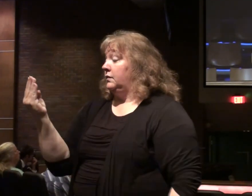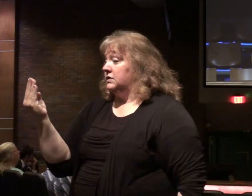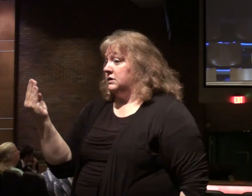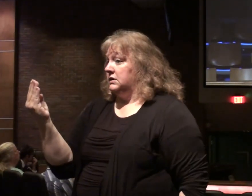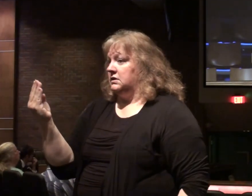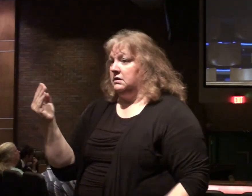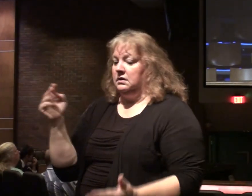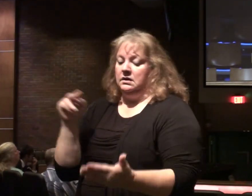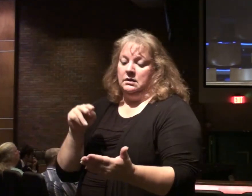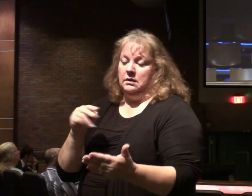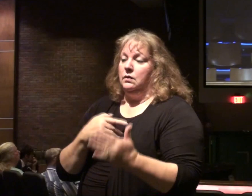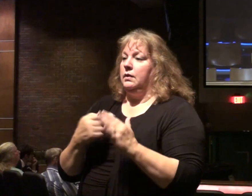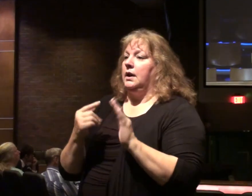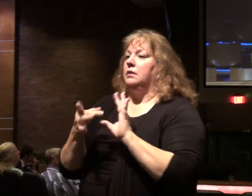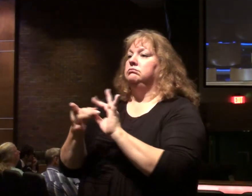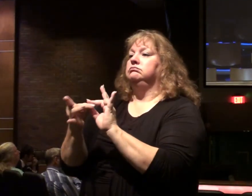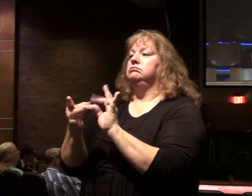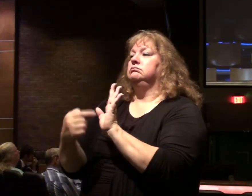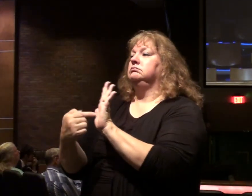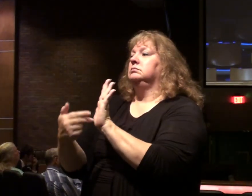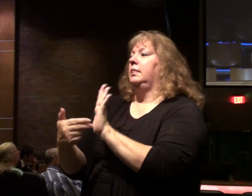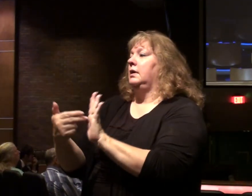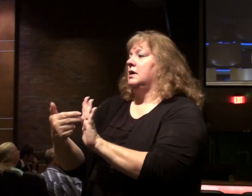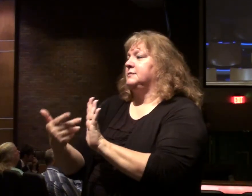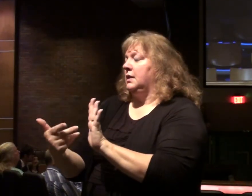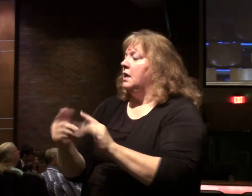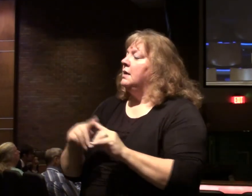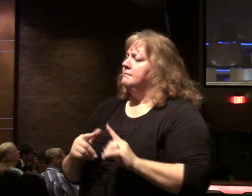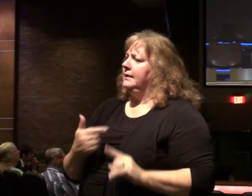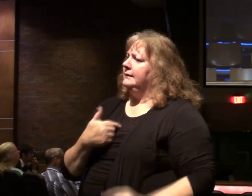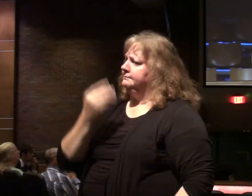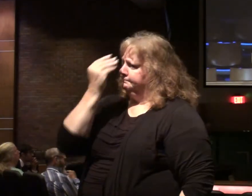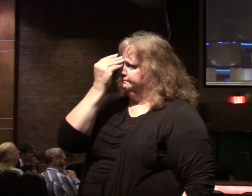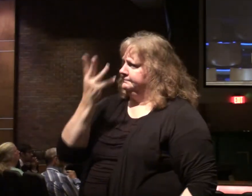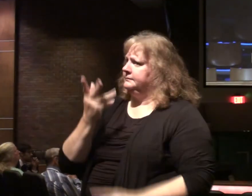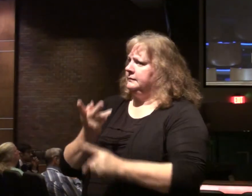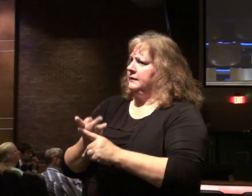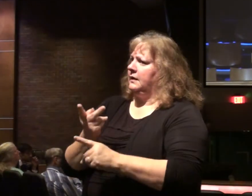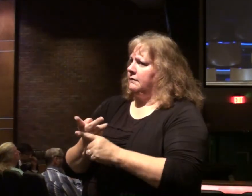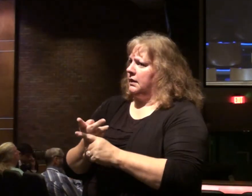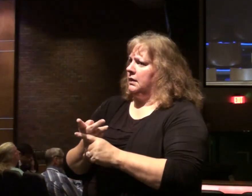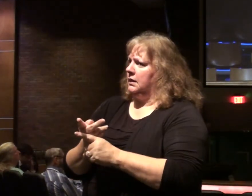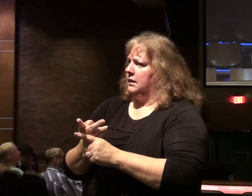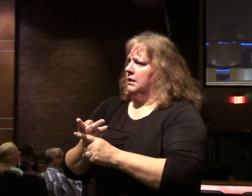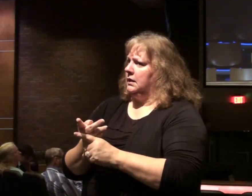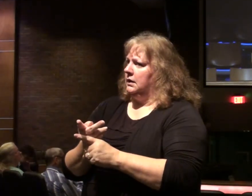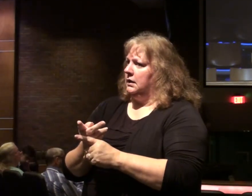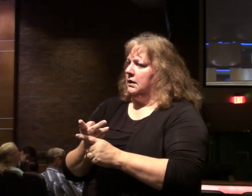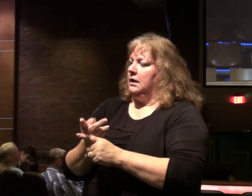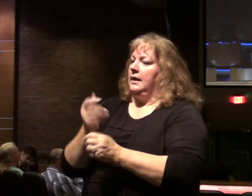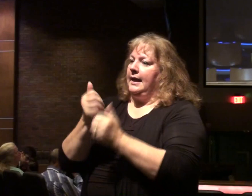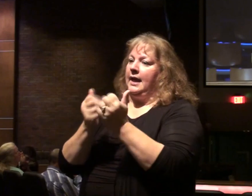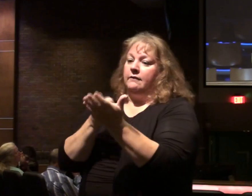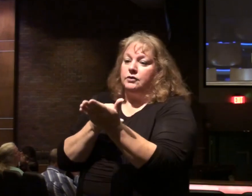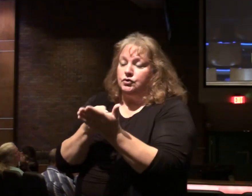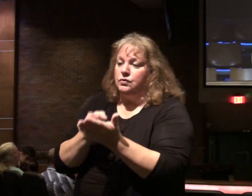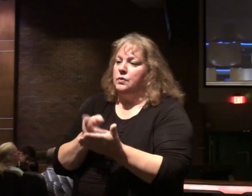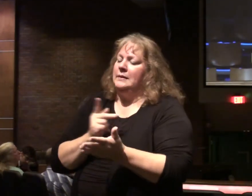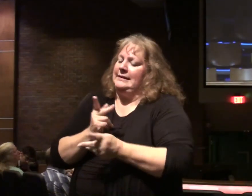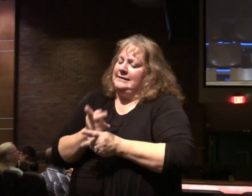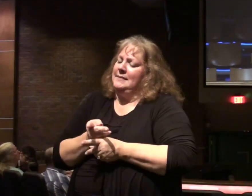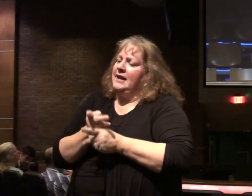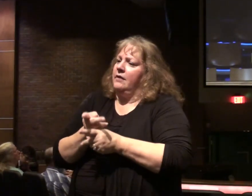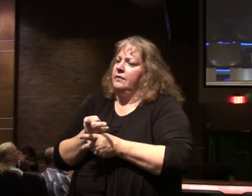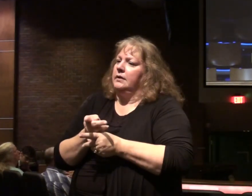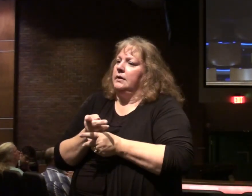that often when I'm presenting the gospel. But we have to be careful. We don't have to go to every truth all the time. We have to be careful